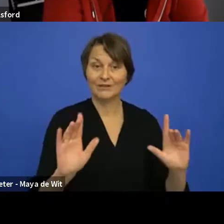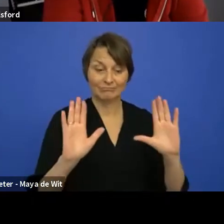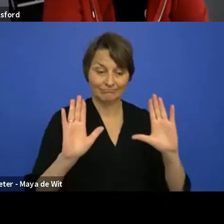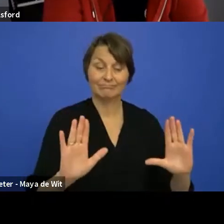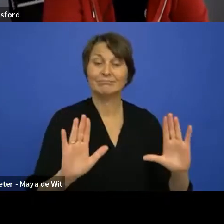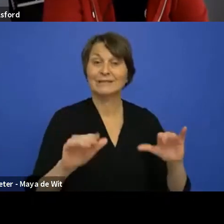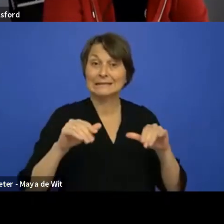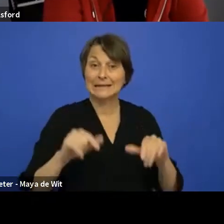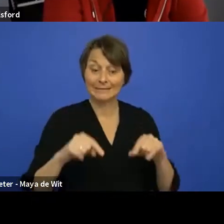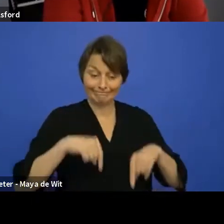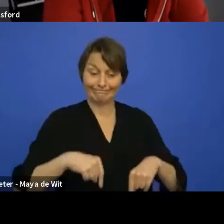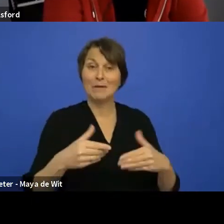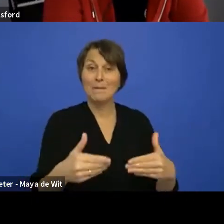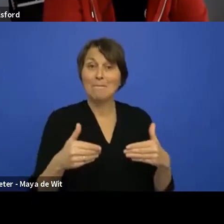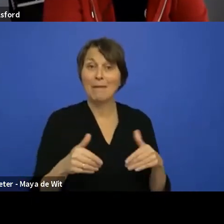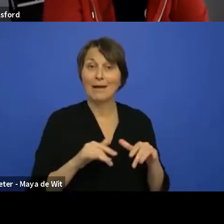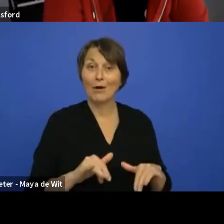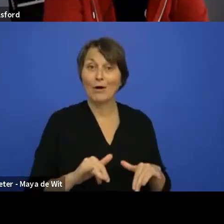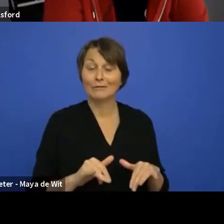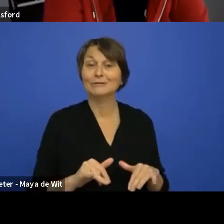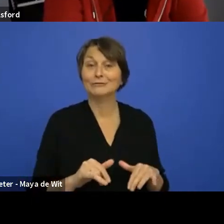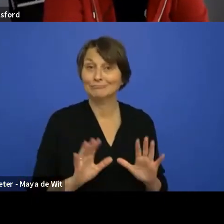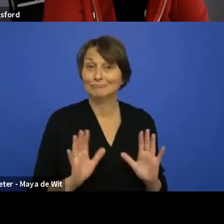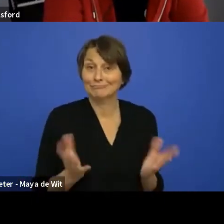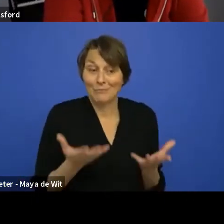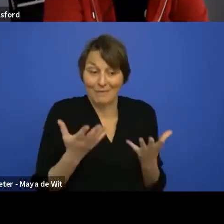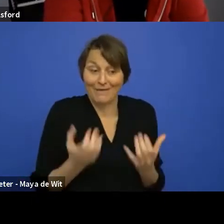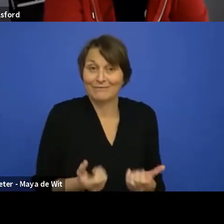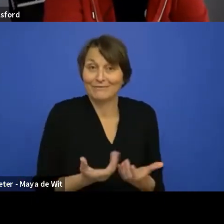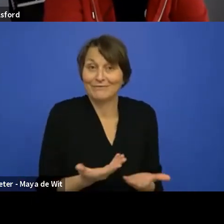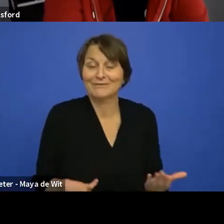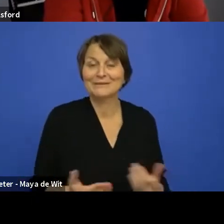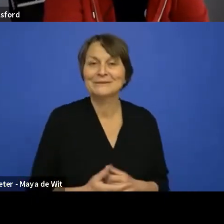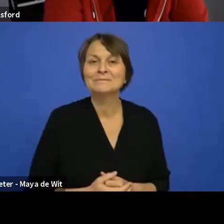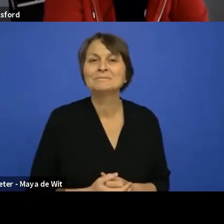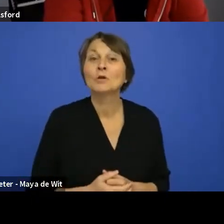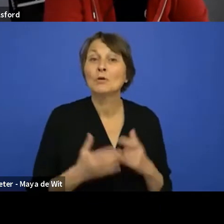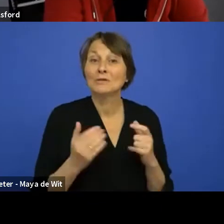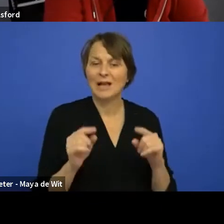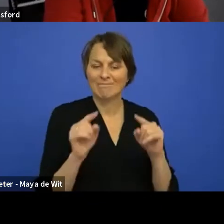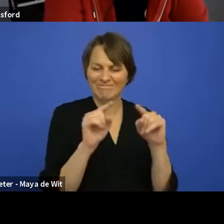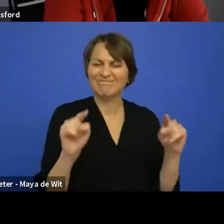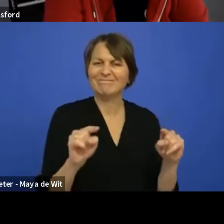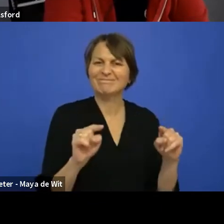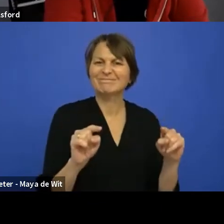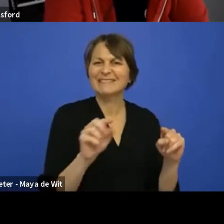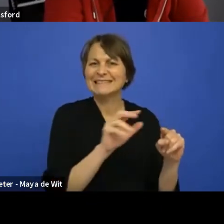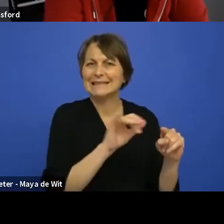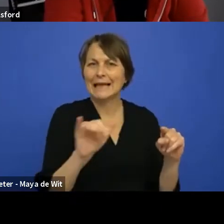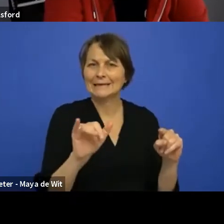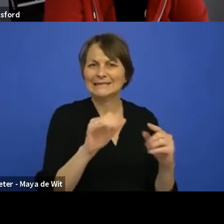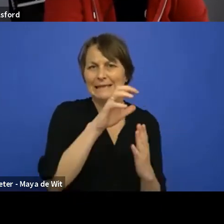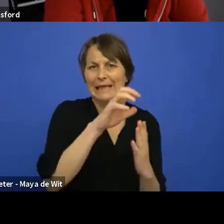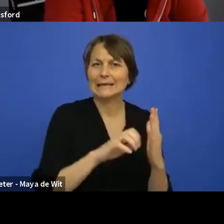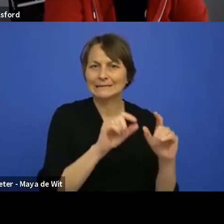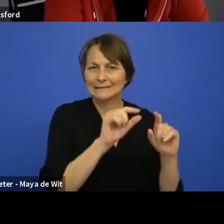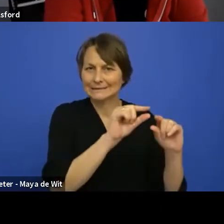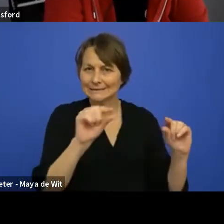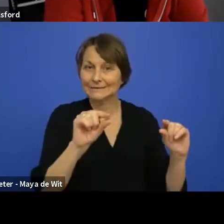we already tried out to put in, uh, the text field from our future UI library into the